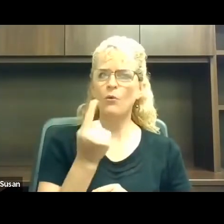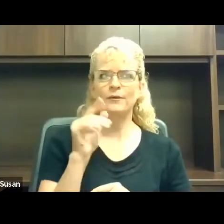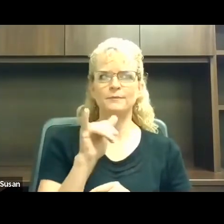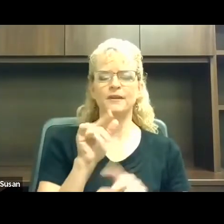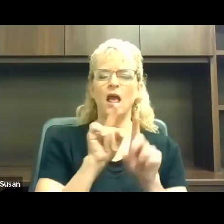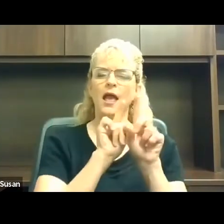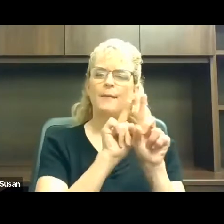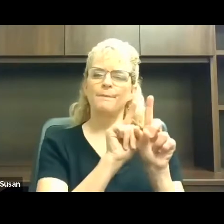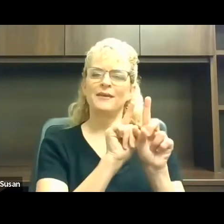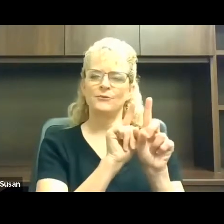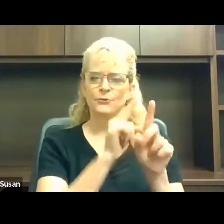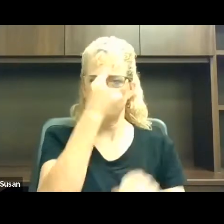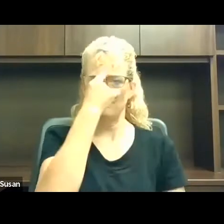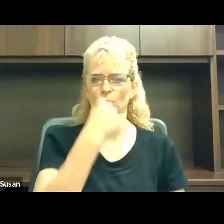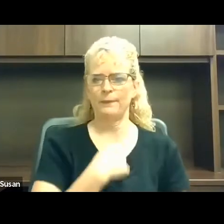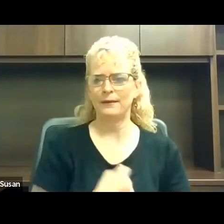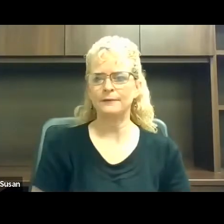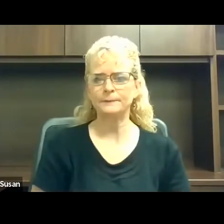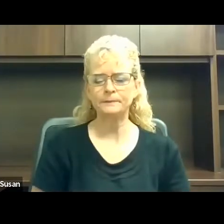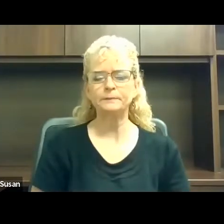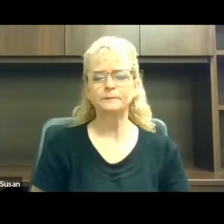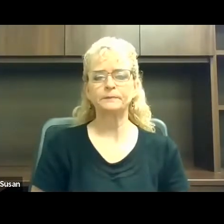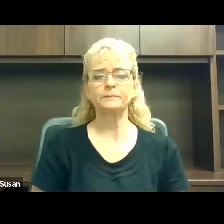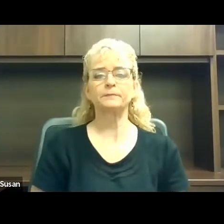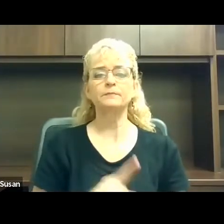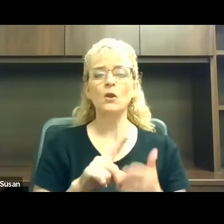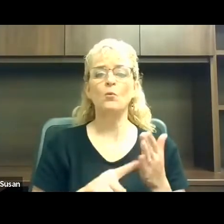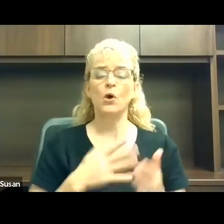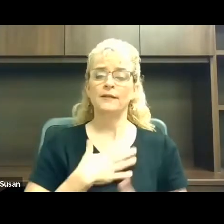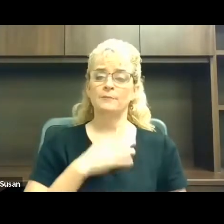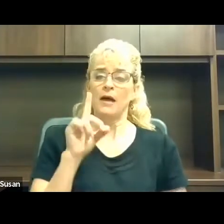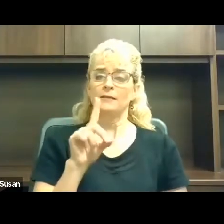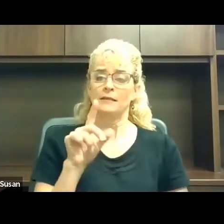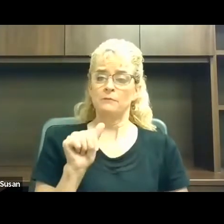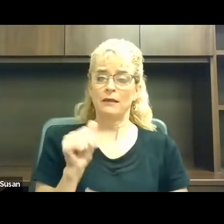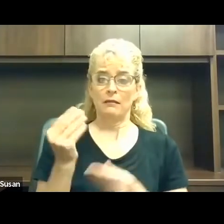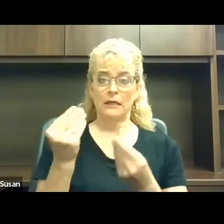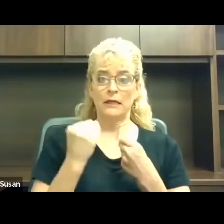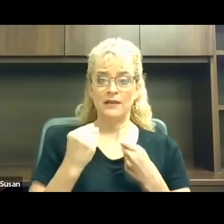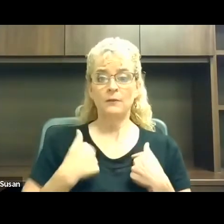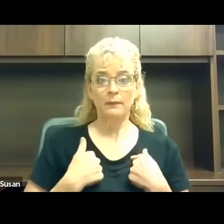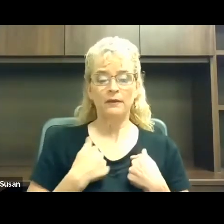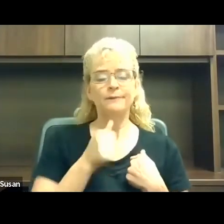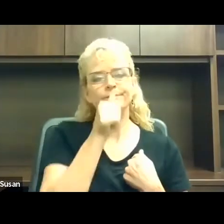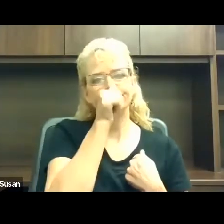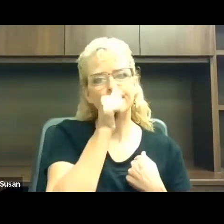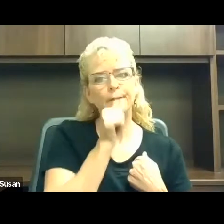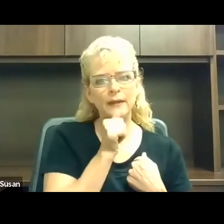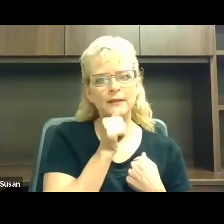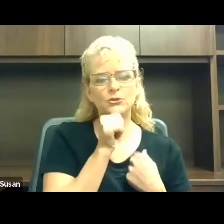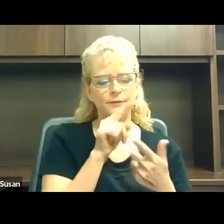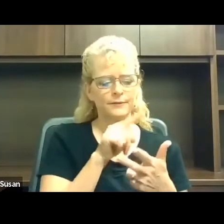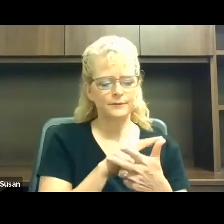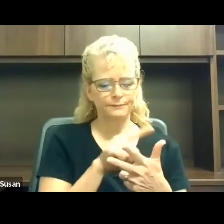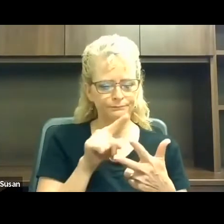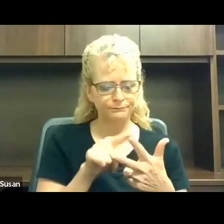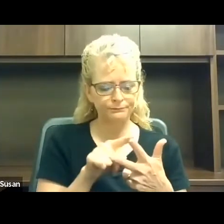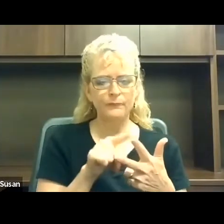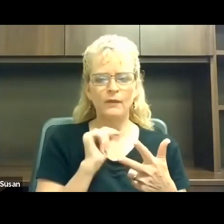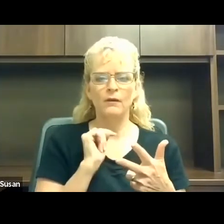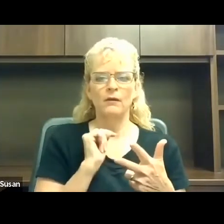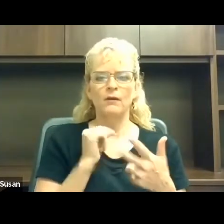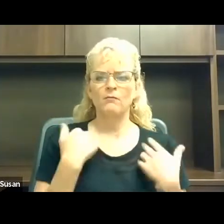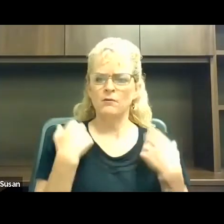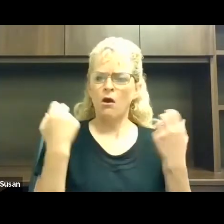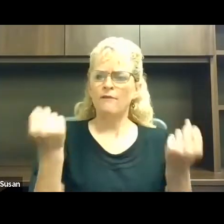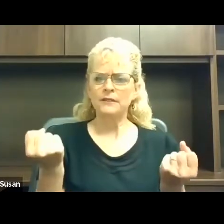What have they given me? They have taught me patience. They have taught me confidence.